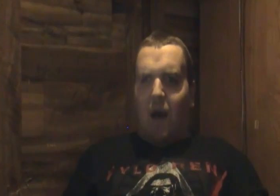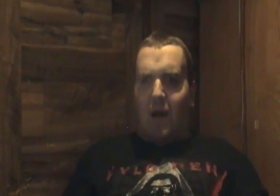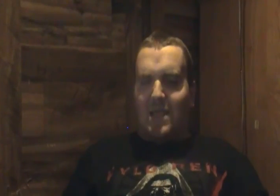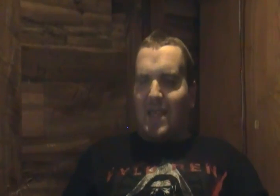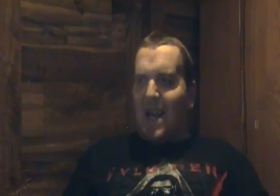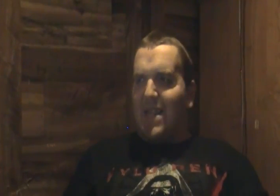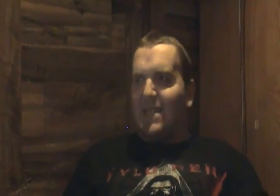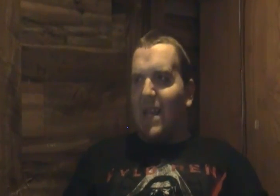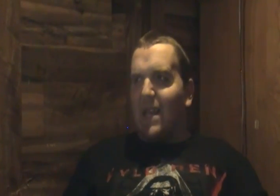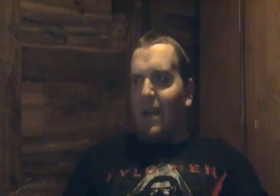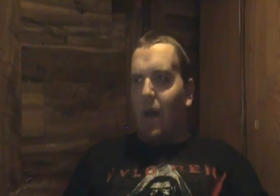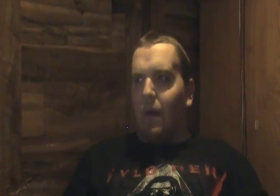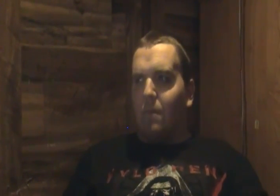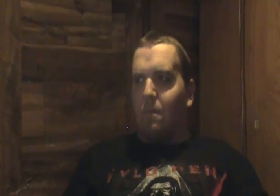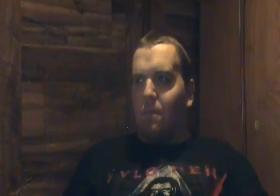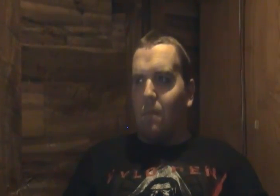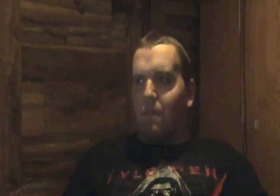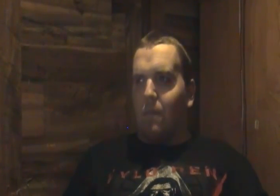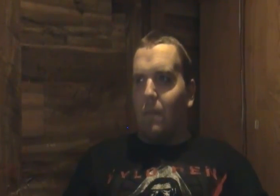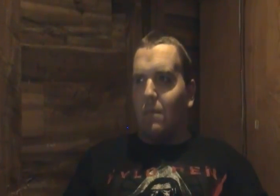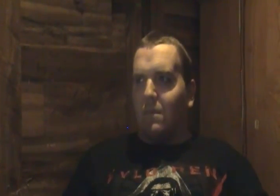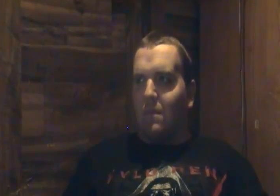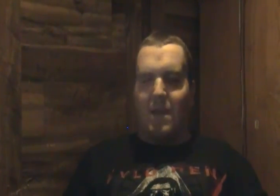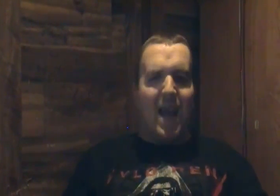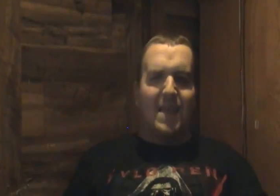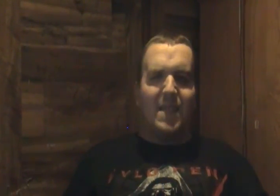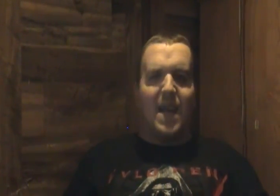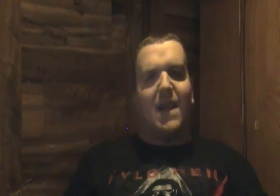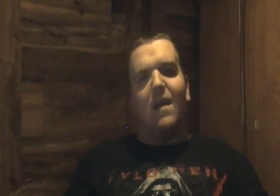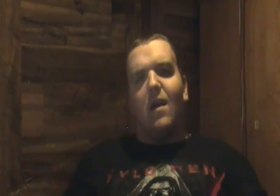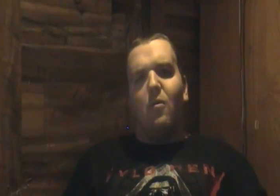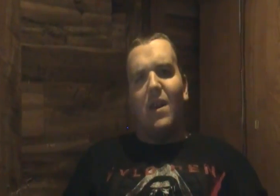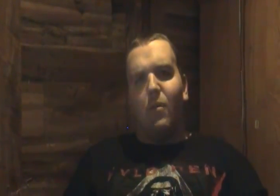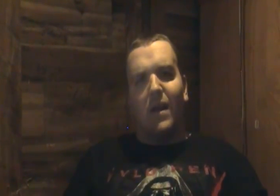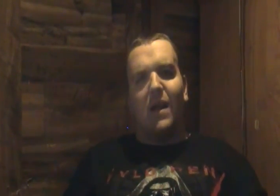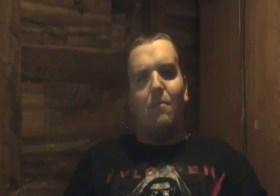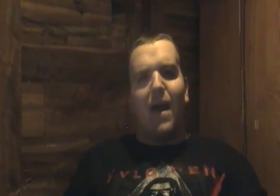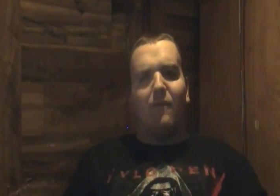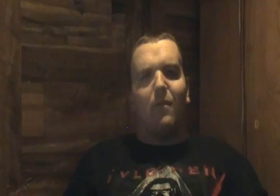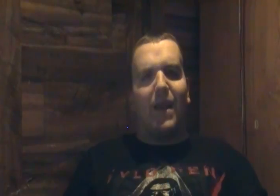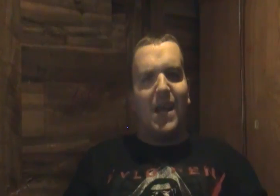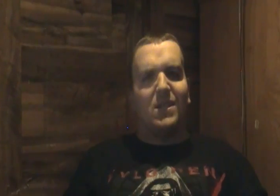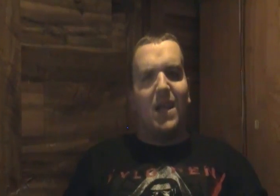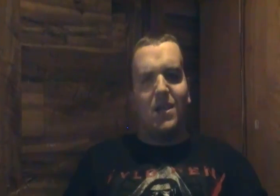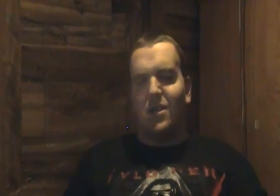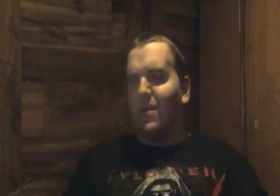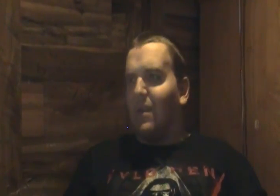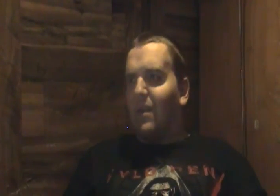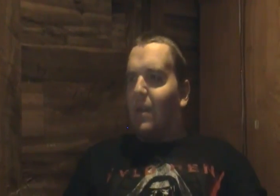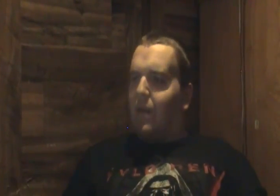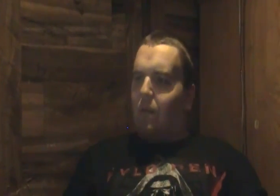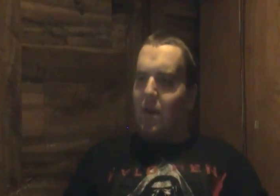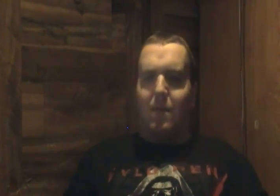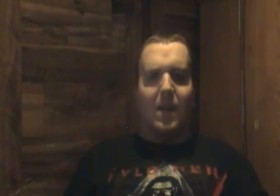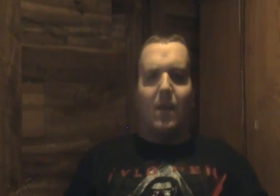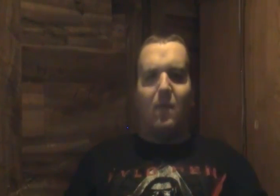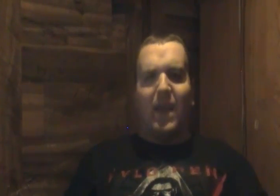uh sadie said um they asked sadie what do you want to come back for a vacation next year what do you want to come for